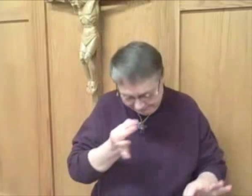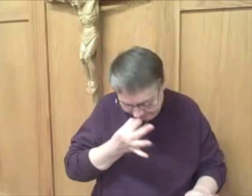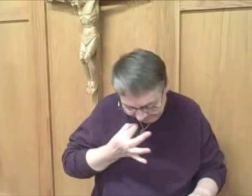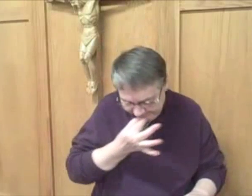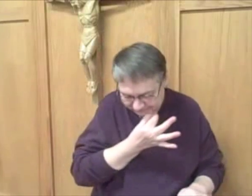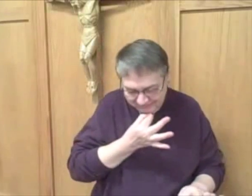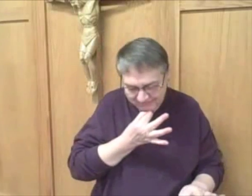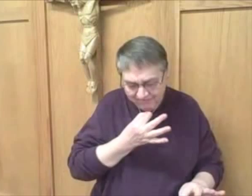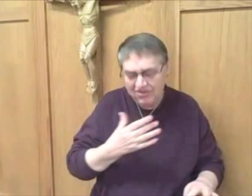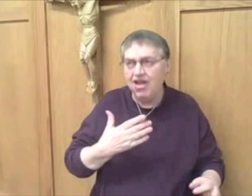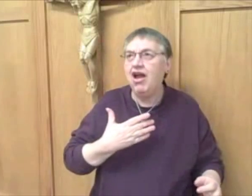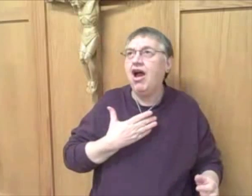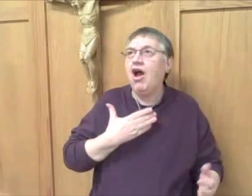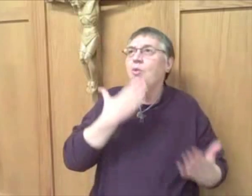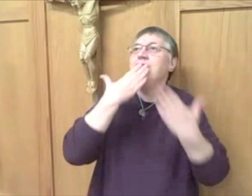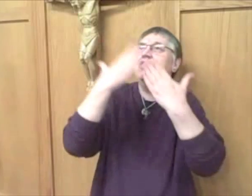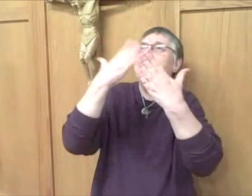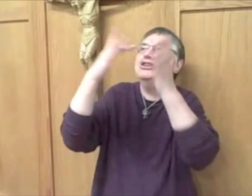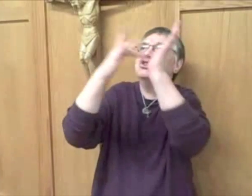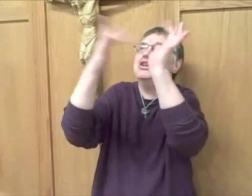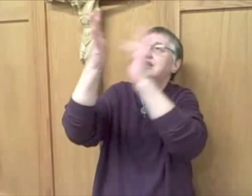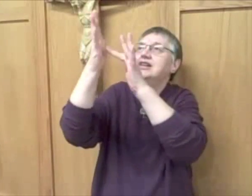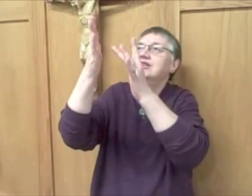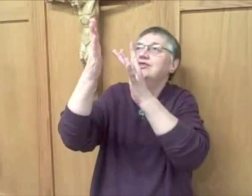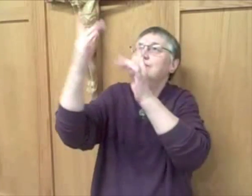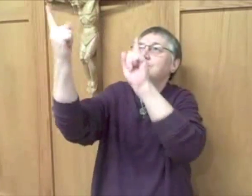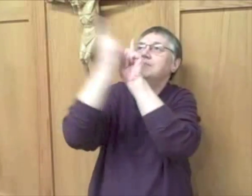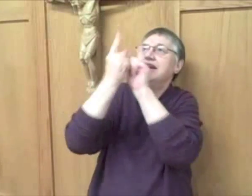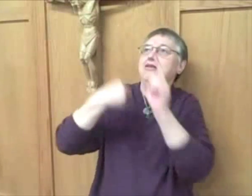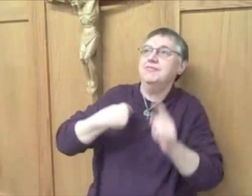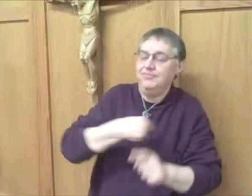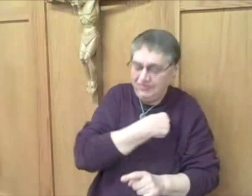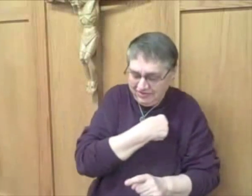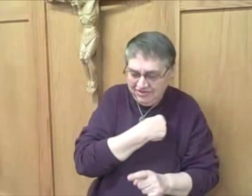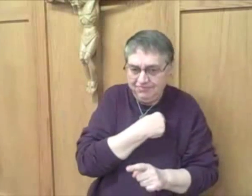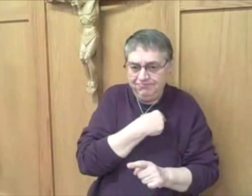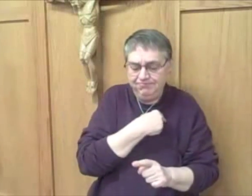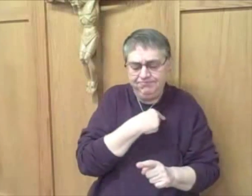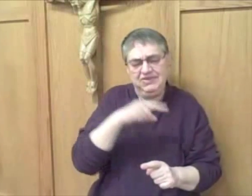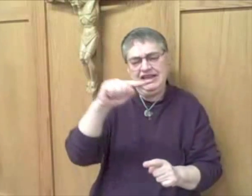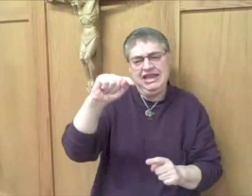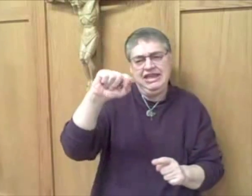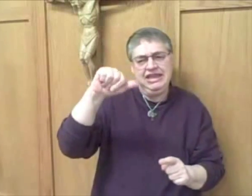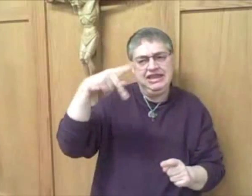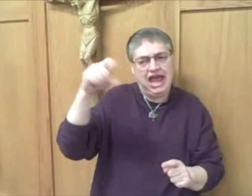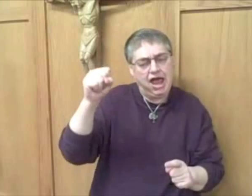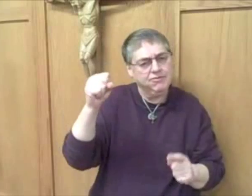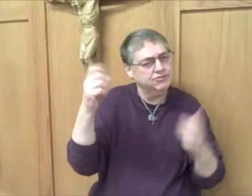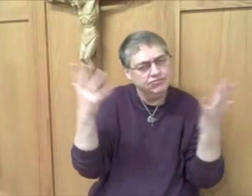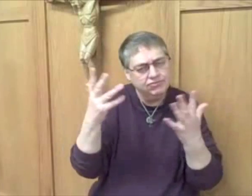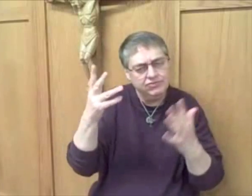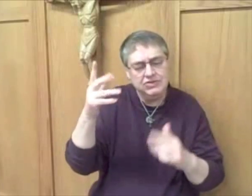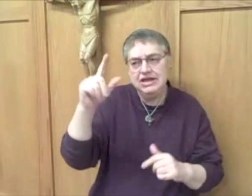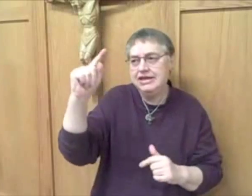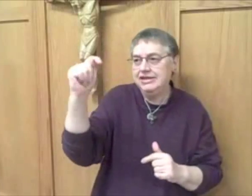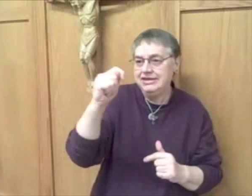After I take communion, I thank Jesus for meeting with me and being with me. And I follow the